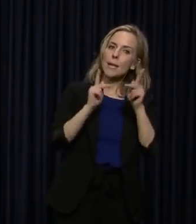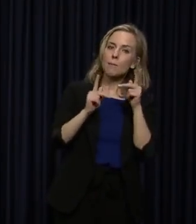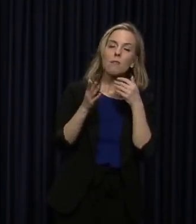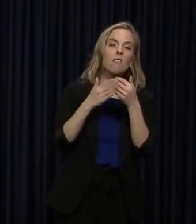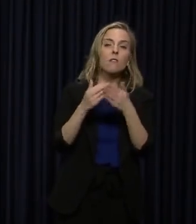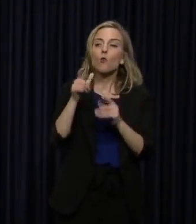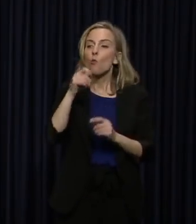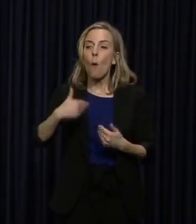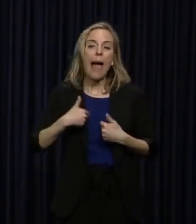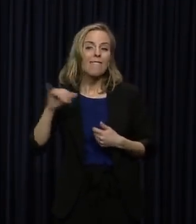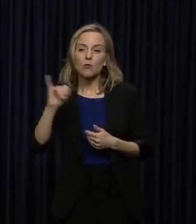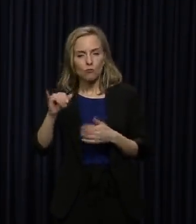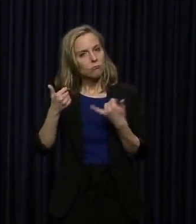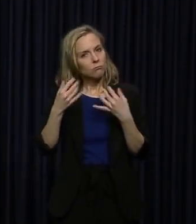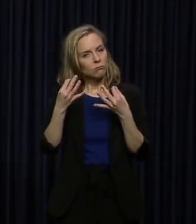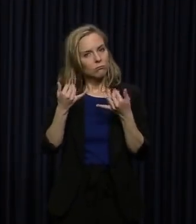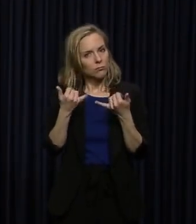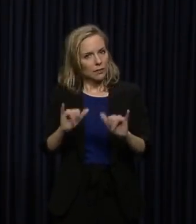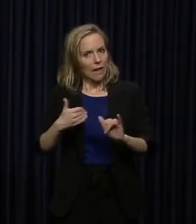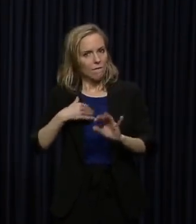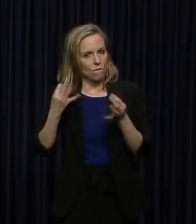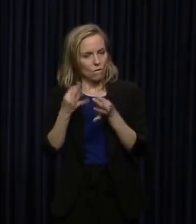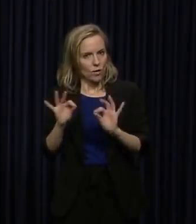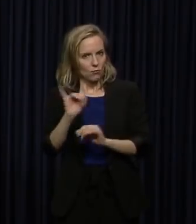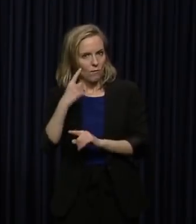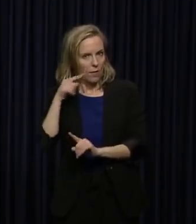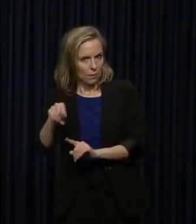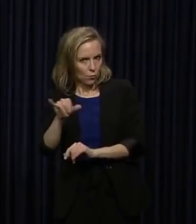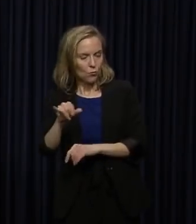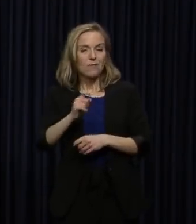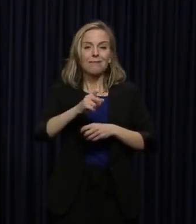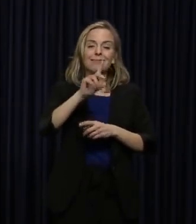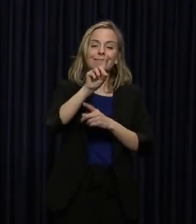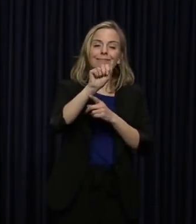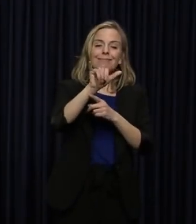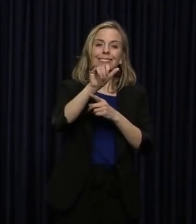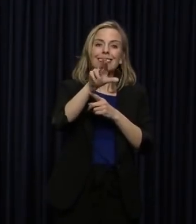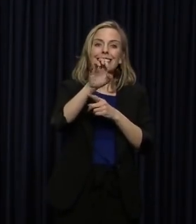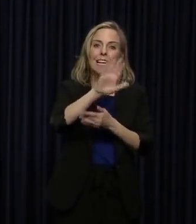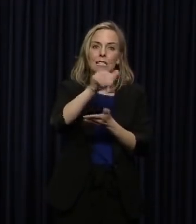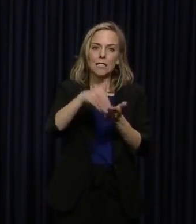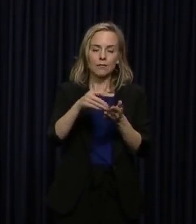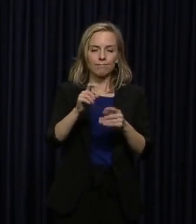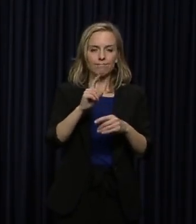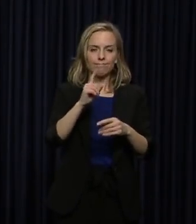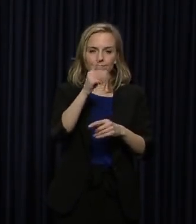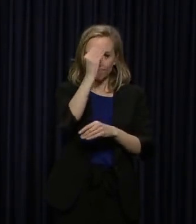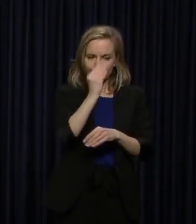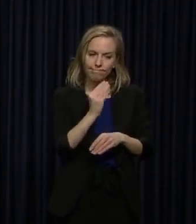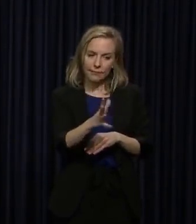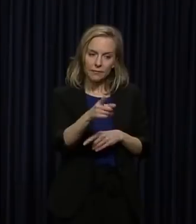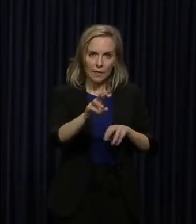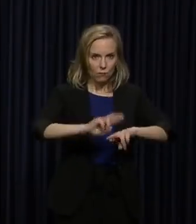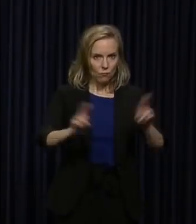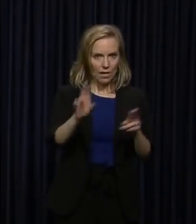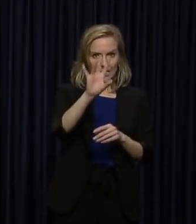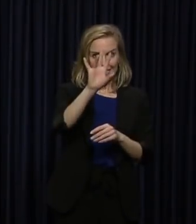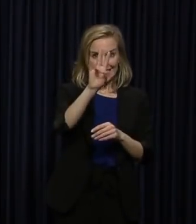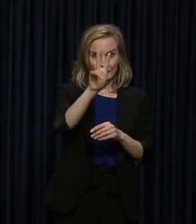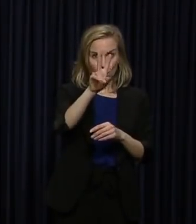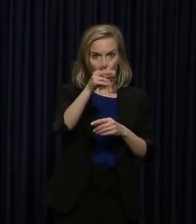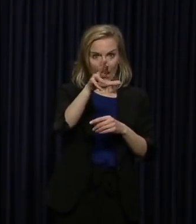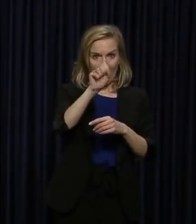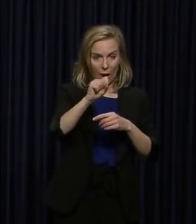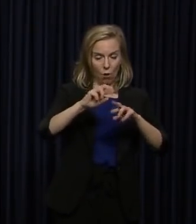even the uninsured. We're asking child care centers to create plans of closure that they could implement within 72 hours.